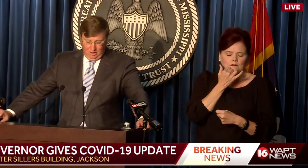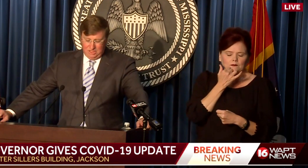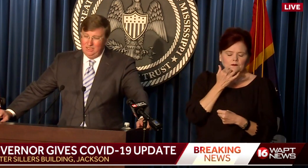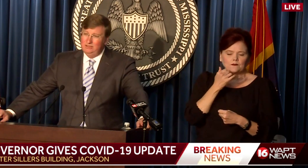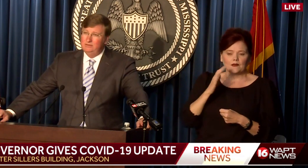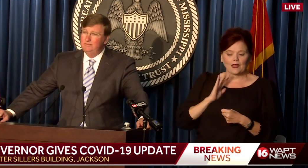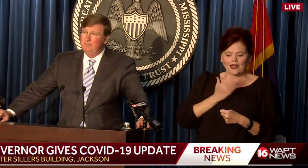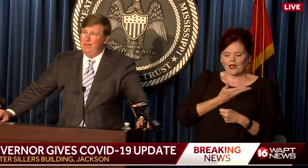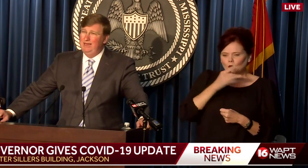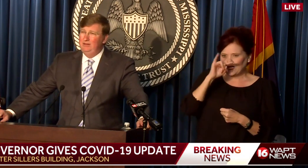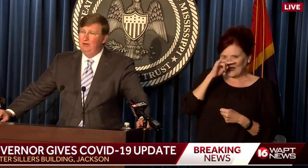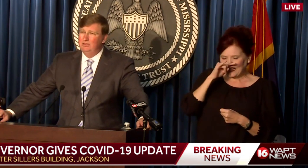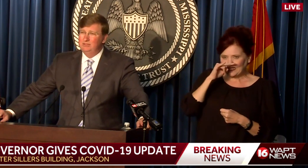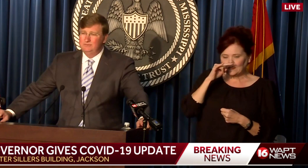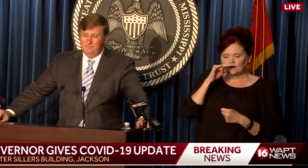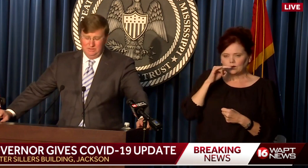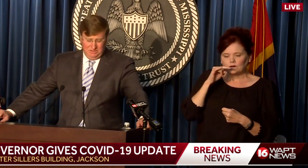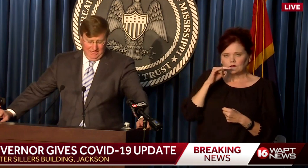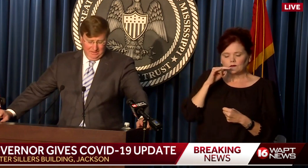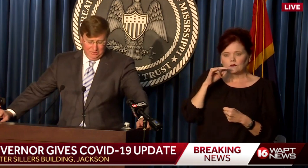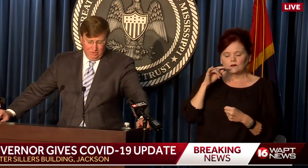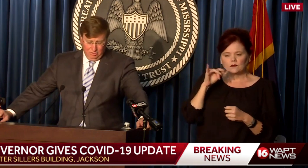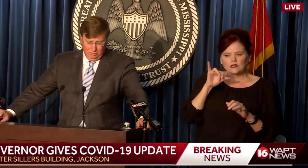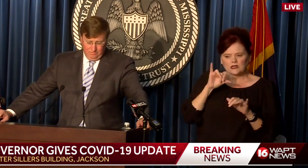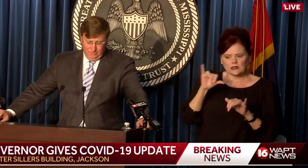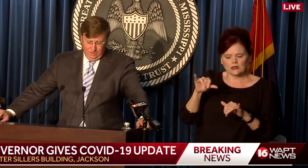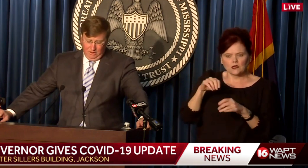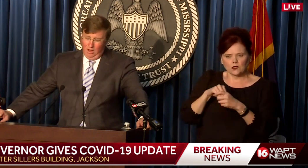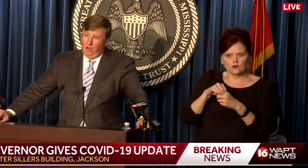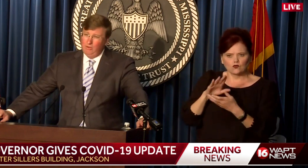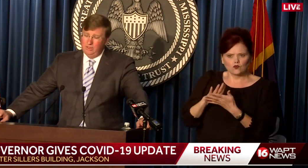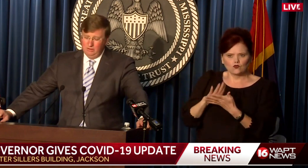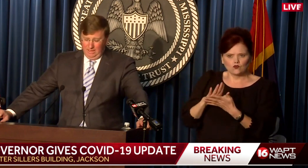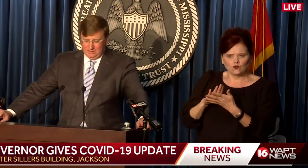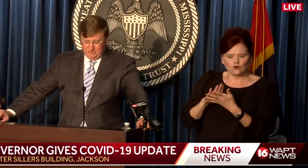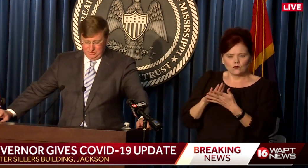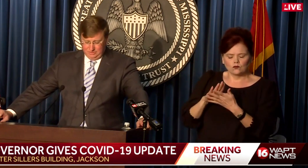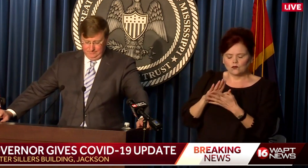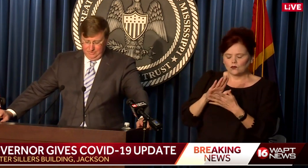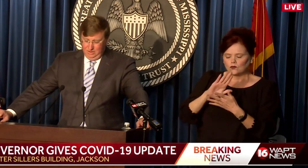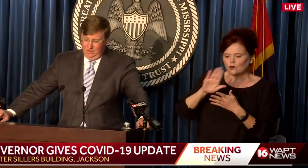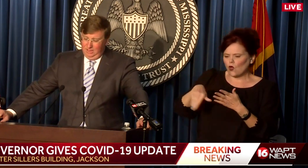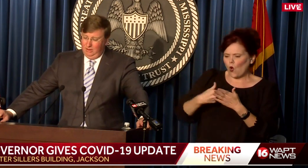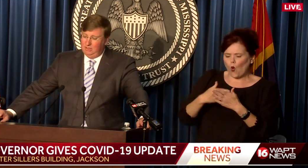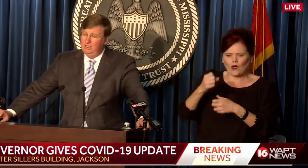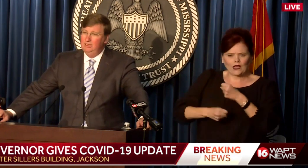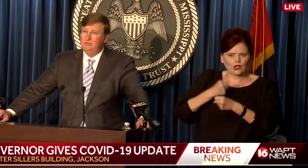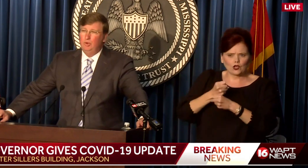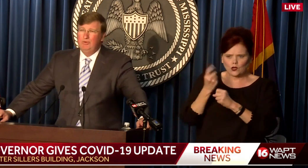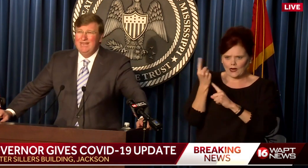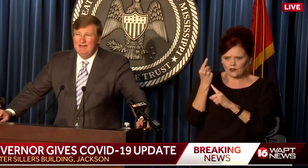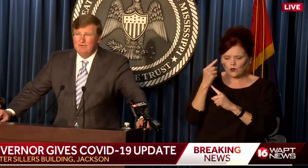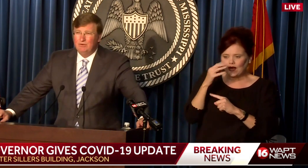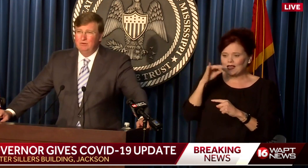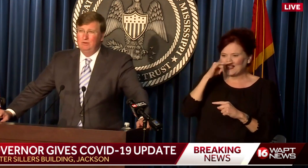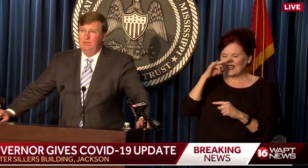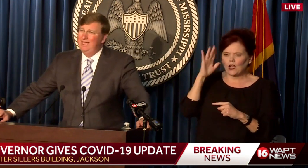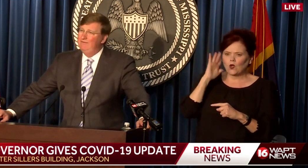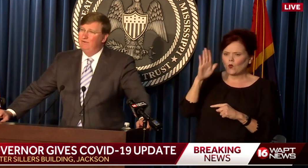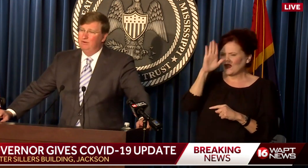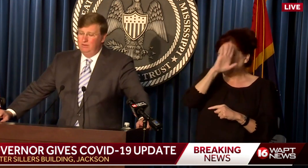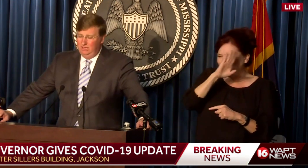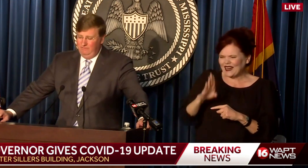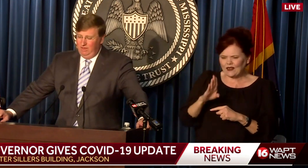Our kids by and large stayed in school all year last year and our kids will never